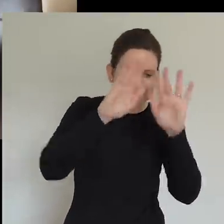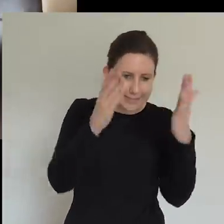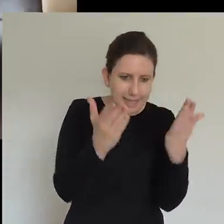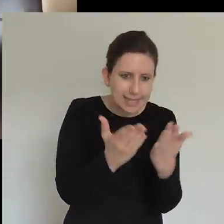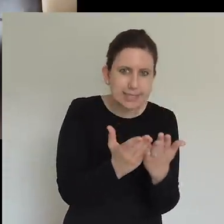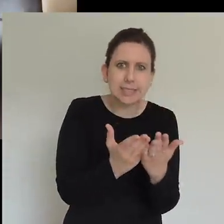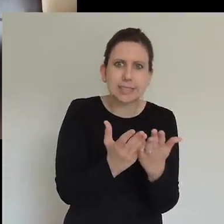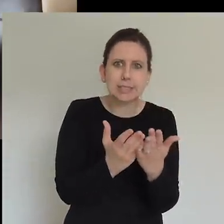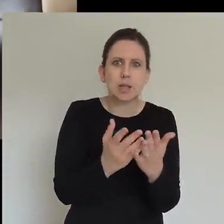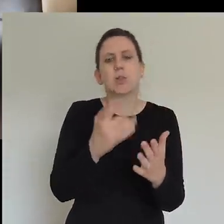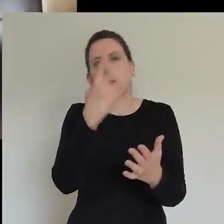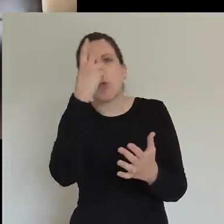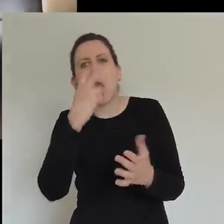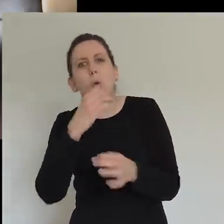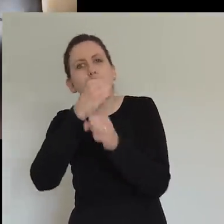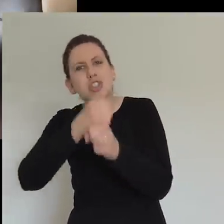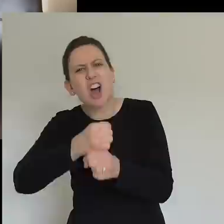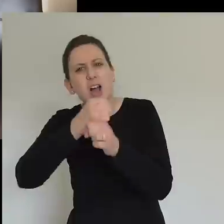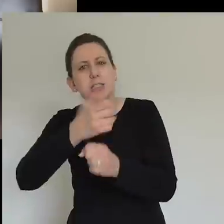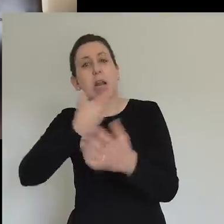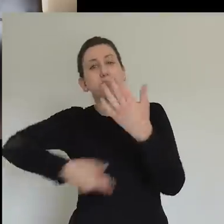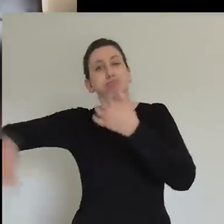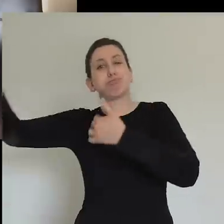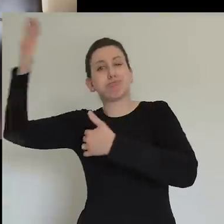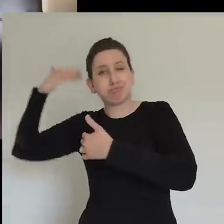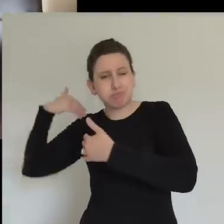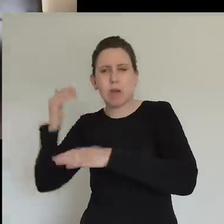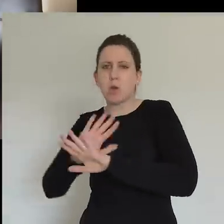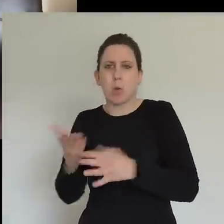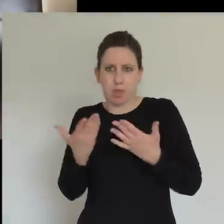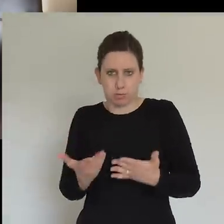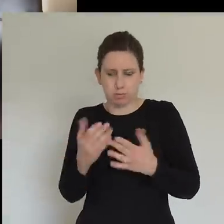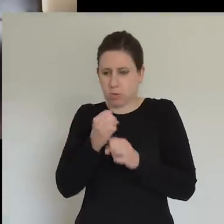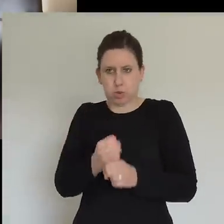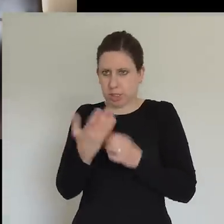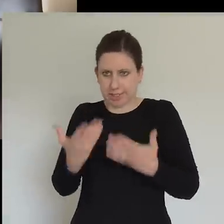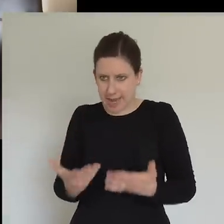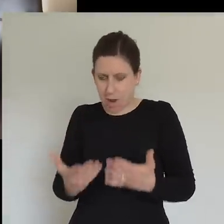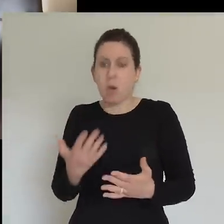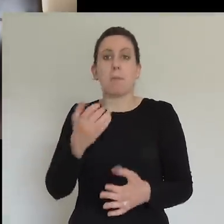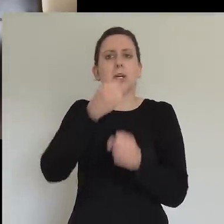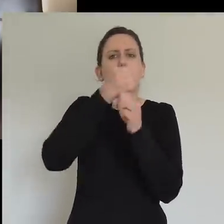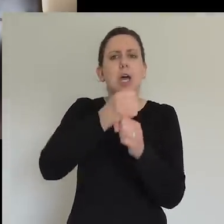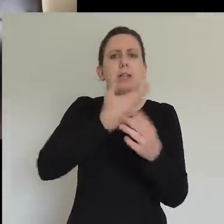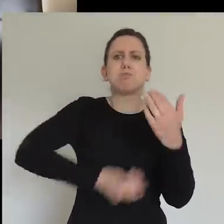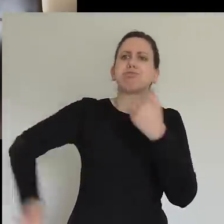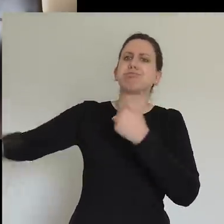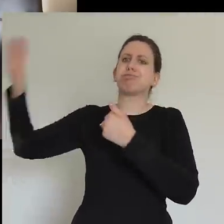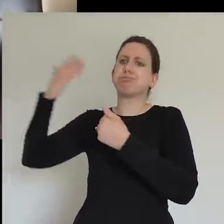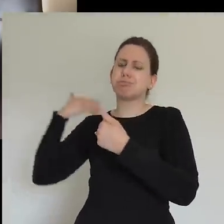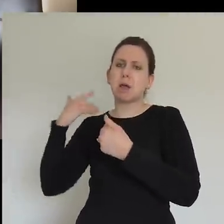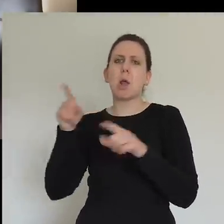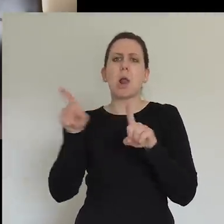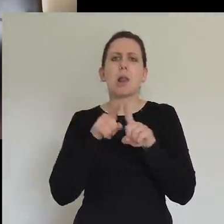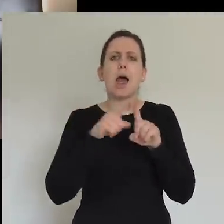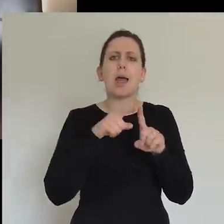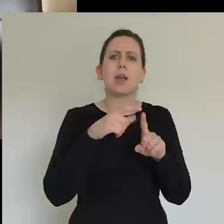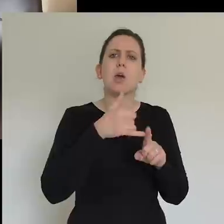of England, not the current old Church of England, not the current one. We love the Church of England. But just that what, what they were seeing, the old containment, the old